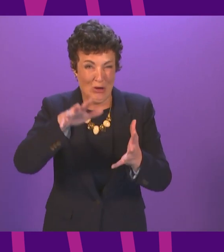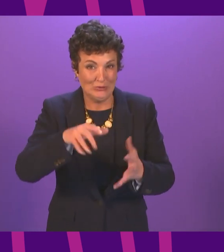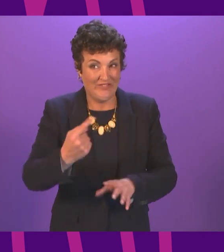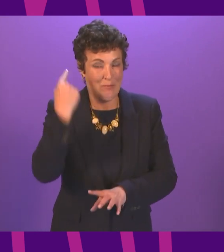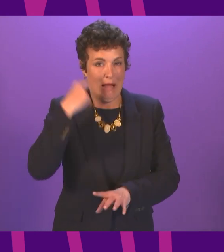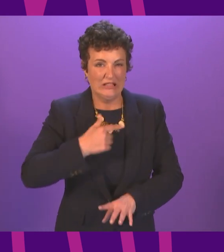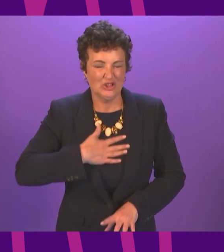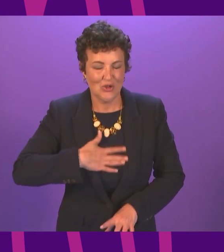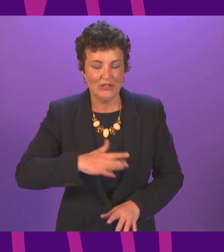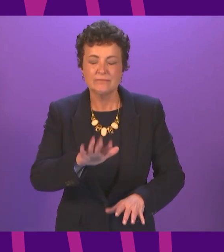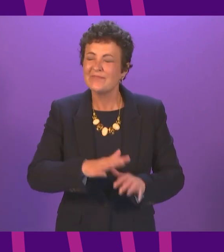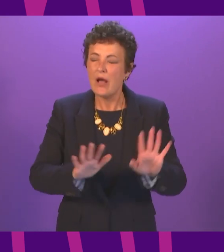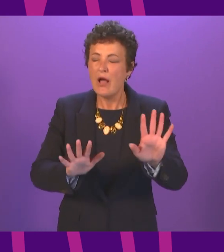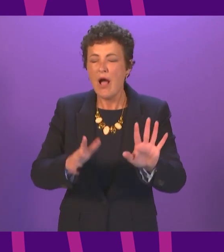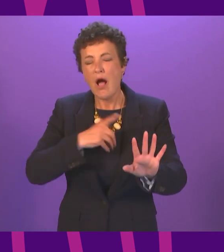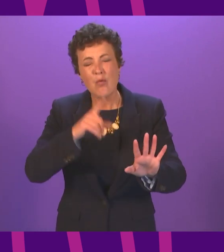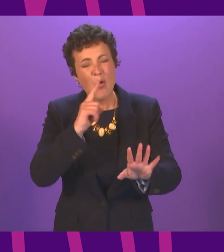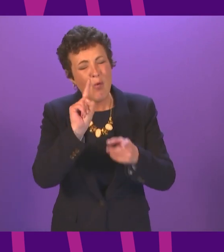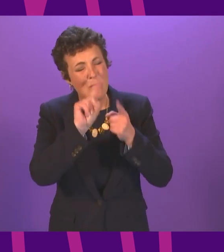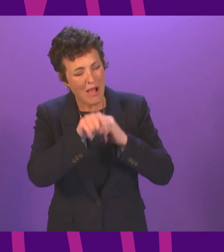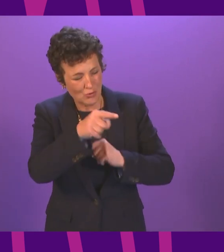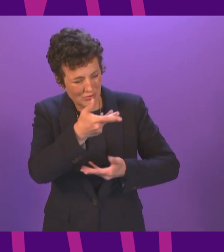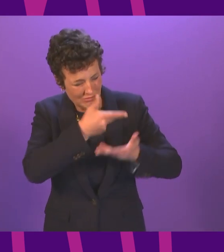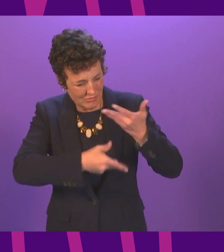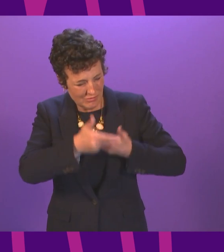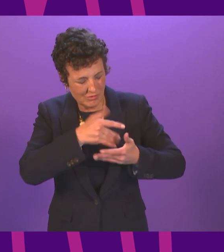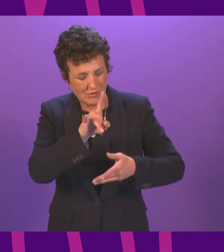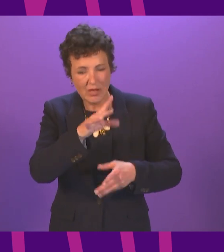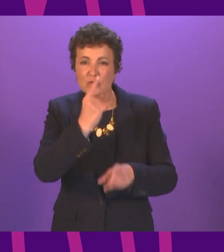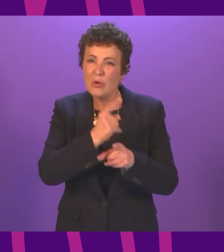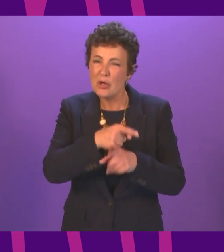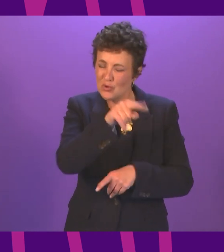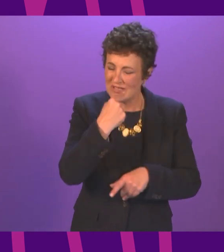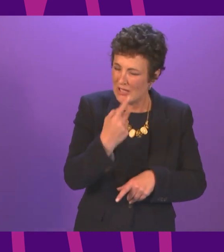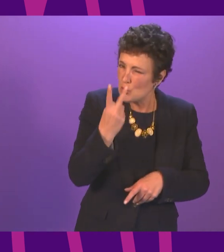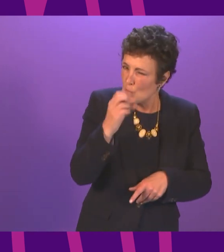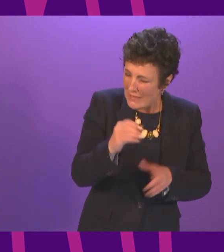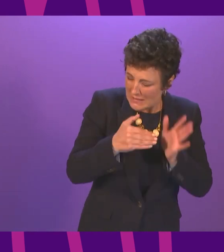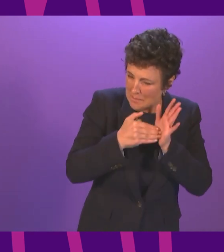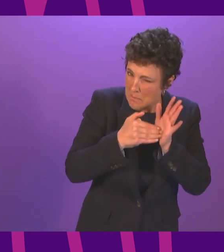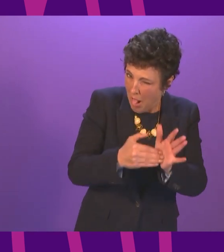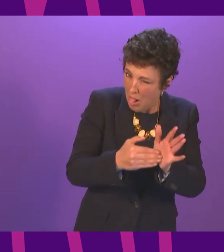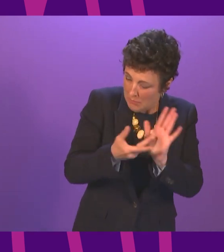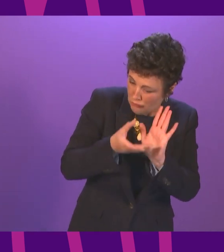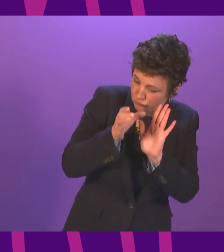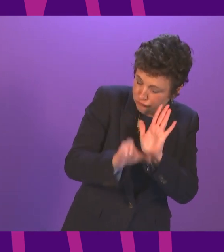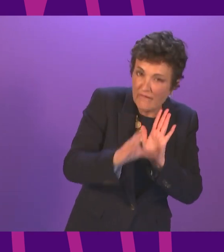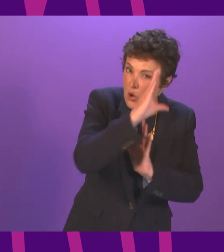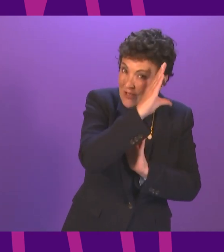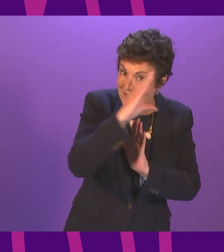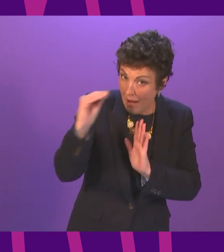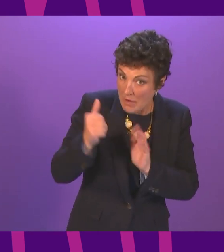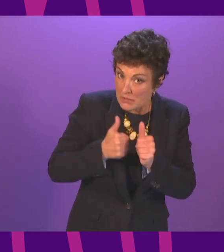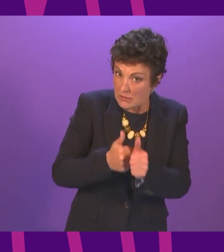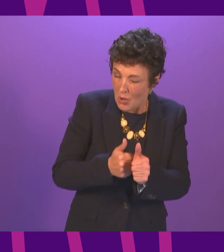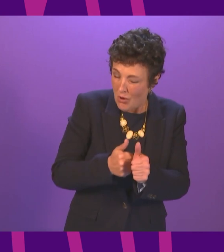To encompass that paragraph that you have just described, if we look at the £20 million that has been guided for the summer support for young